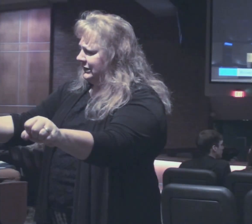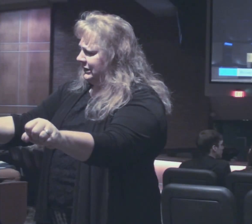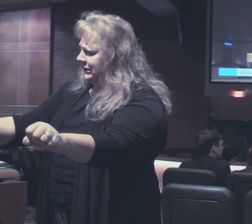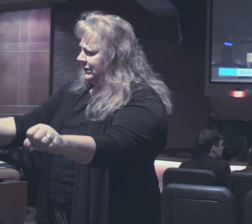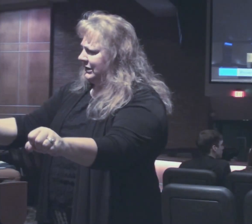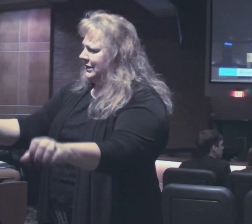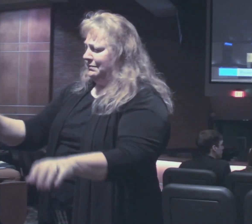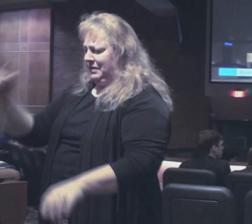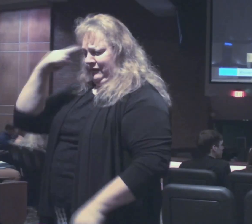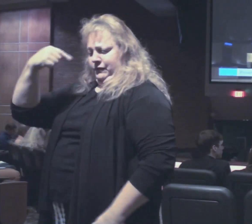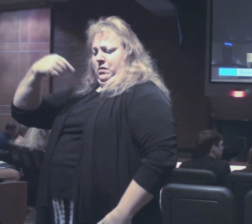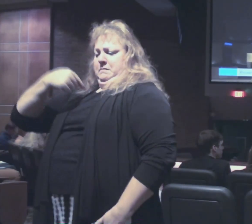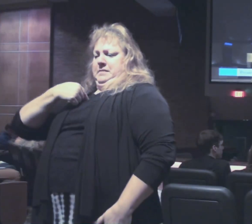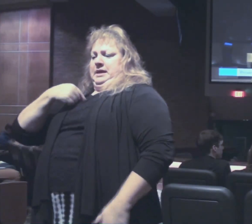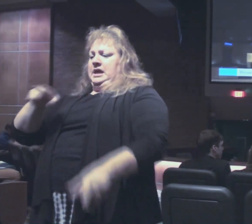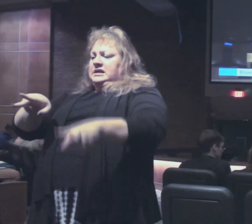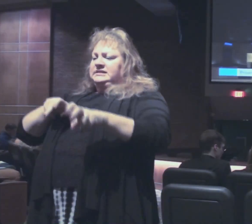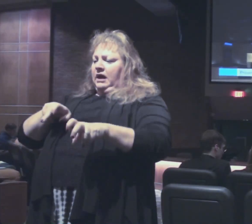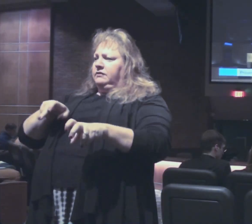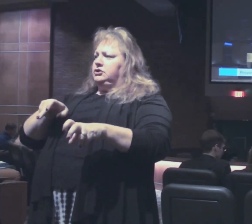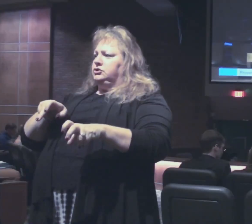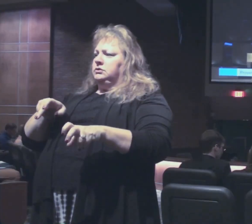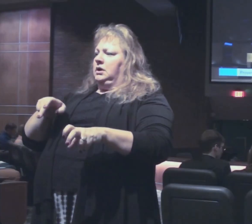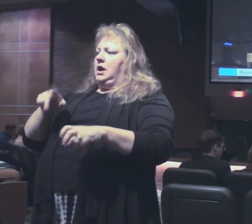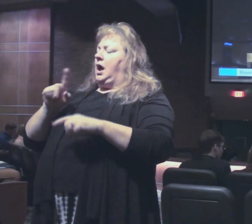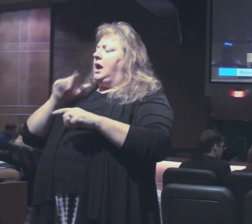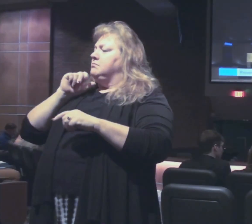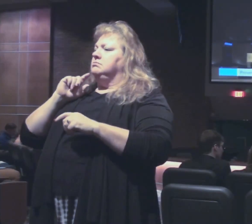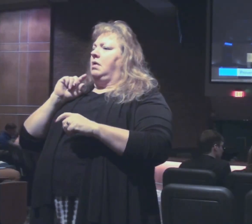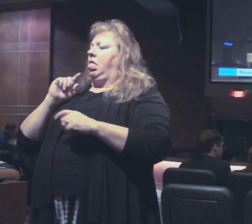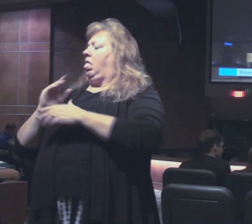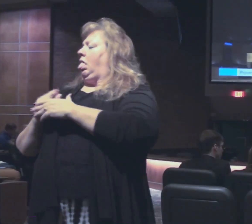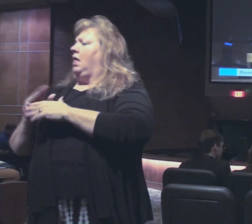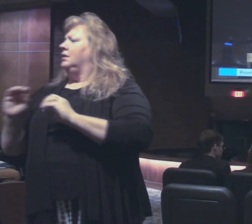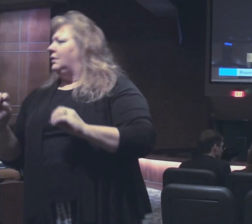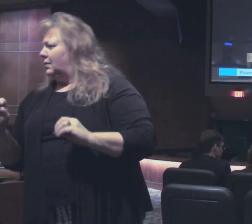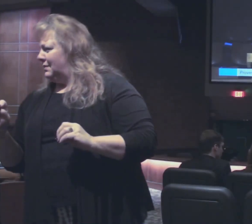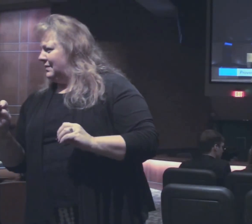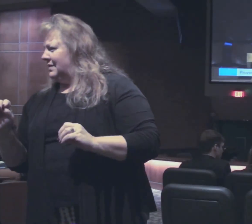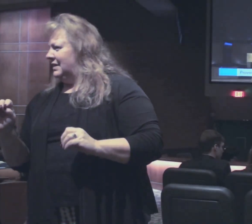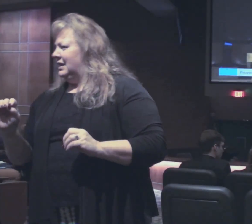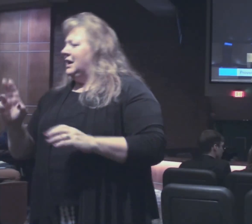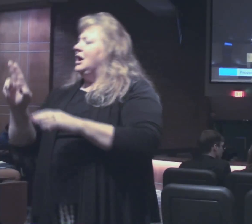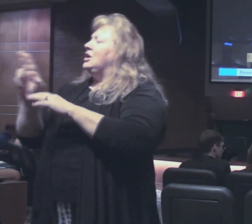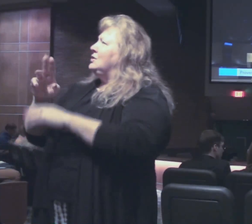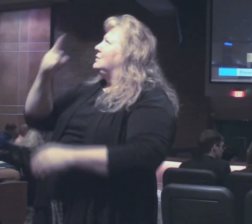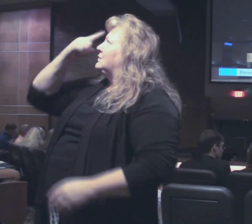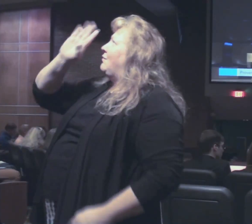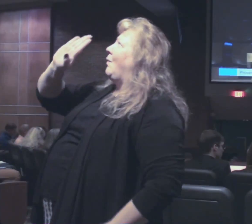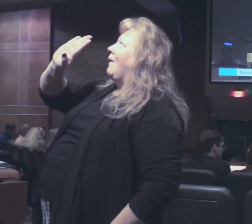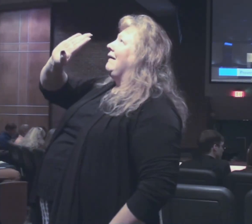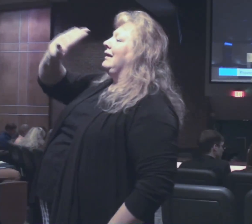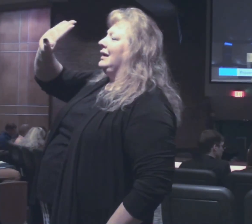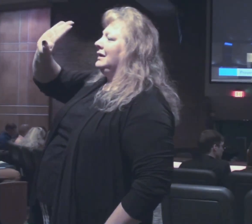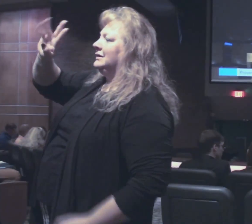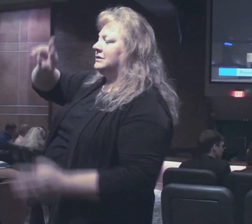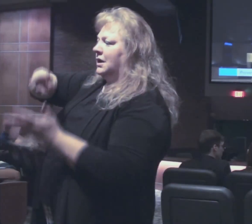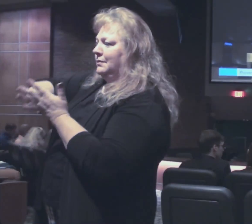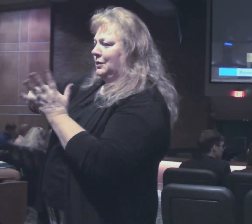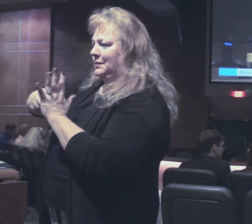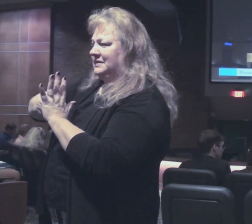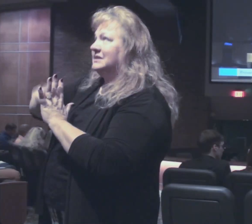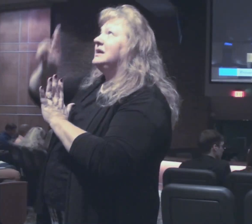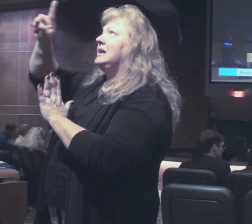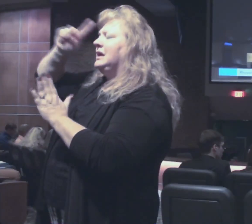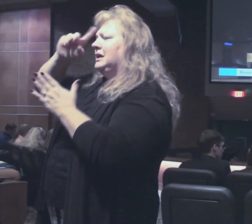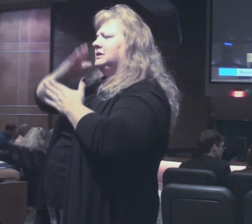But not for my selfish enjoyment. But to be used for his purposes and